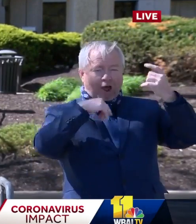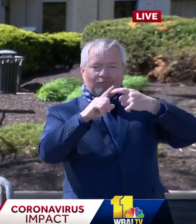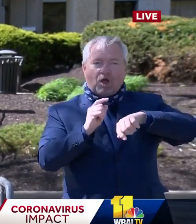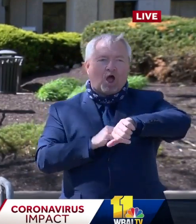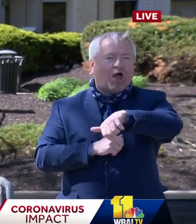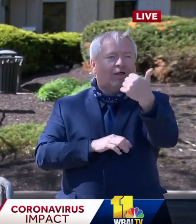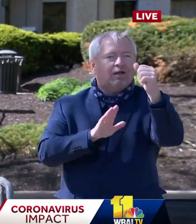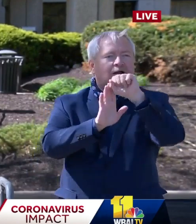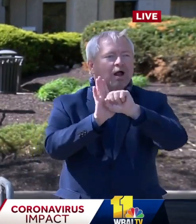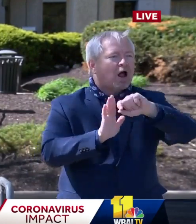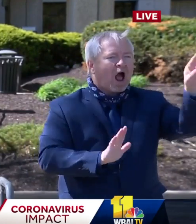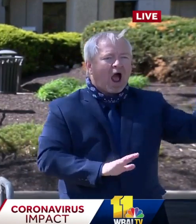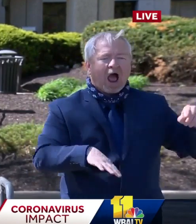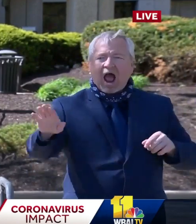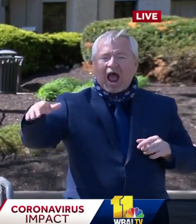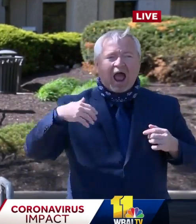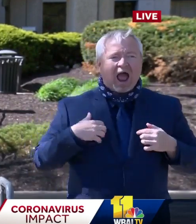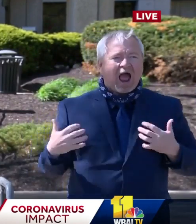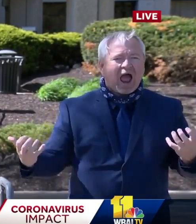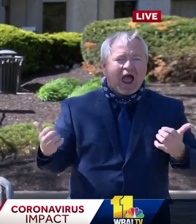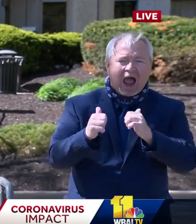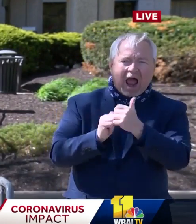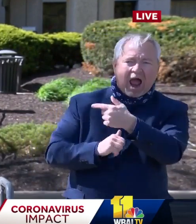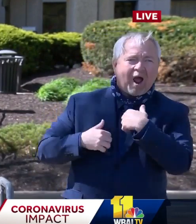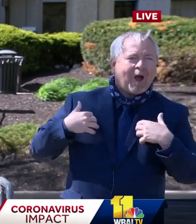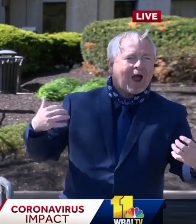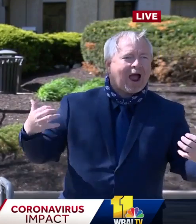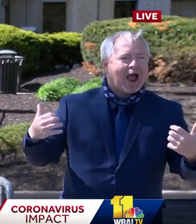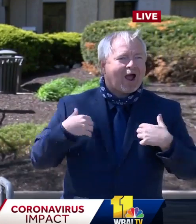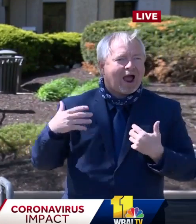in America saying, how do we get some of those tests?